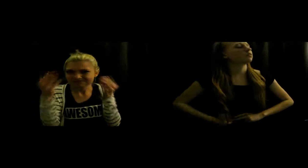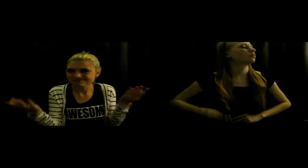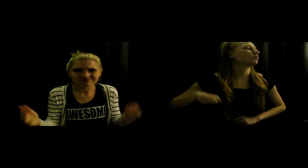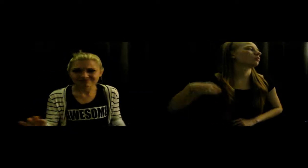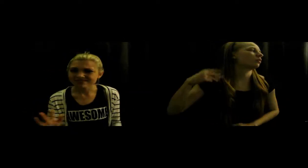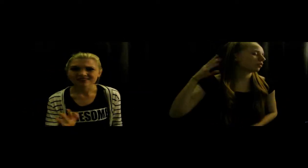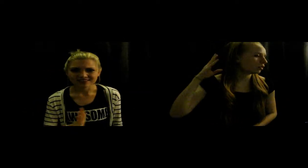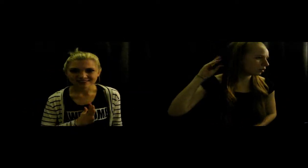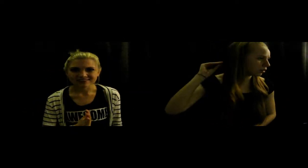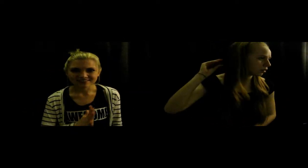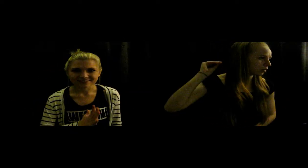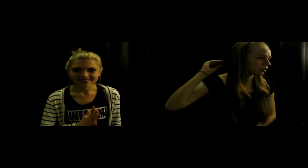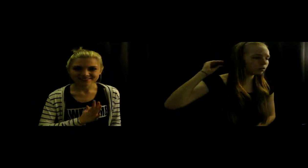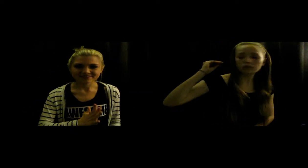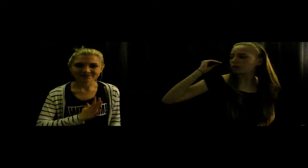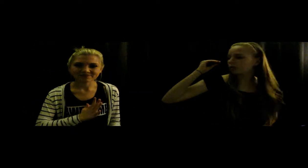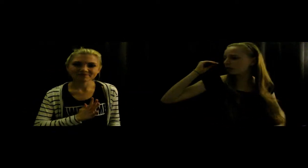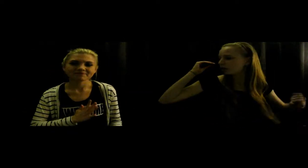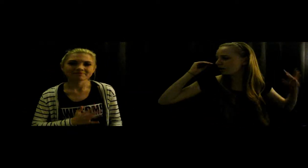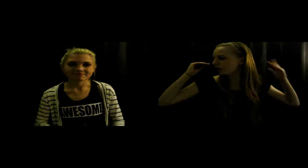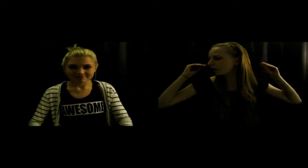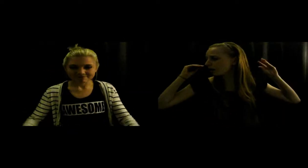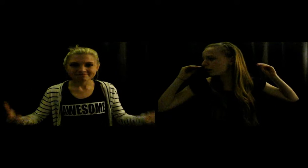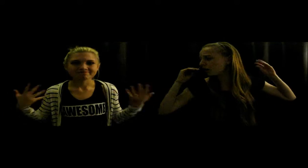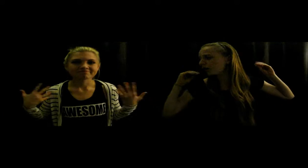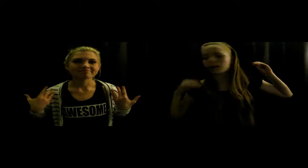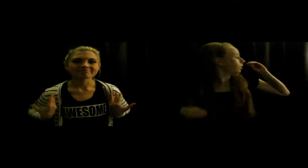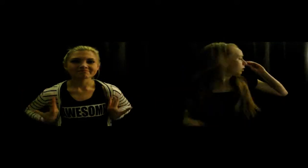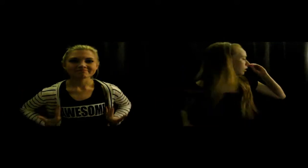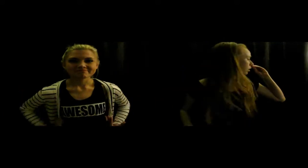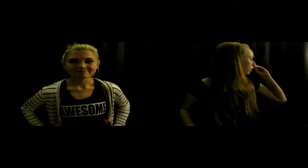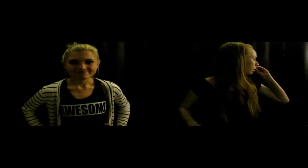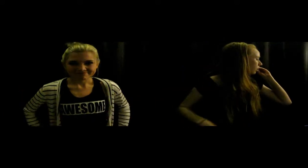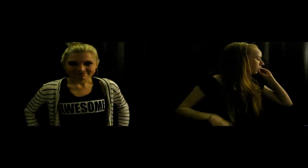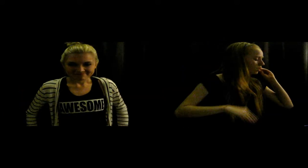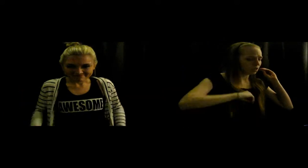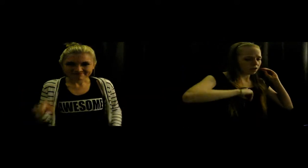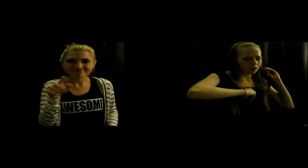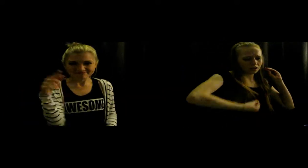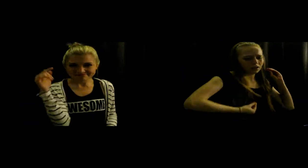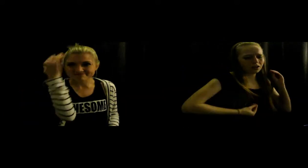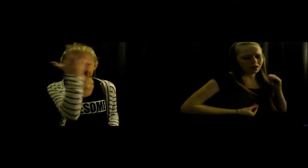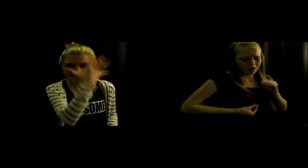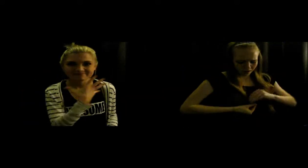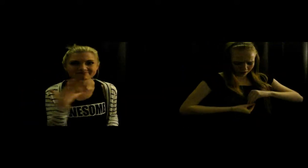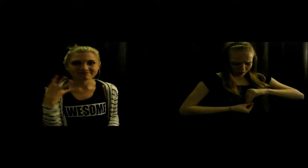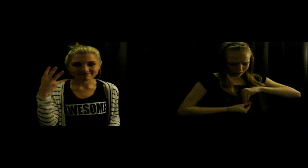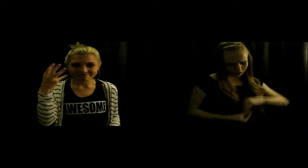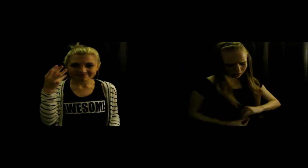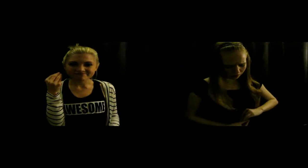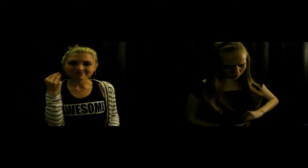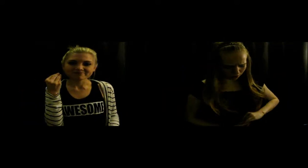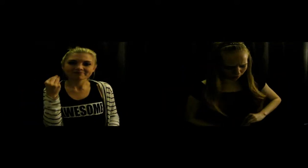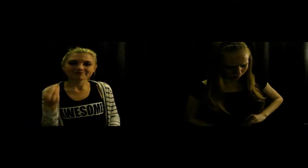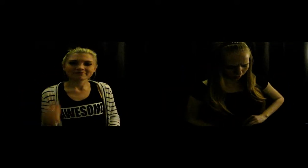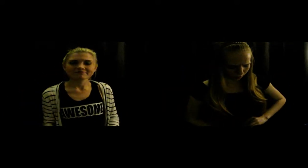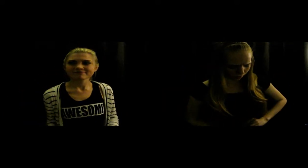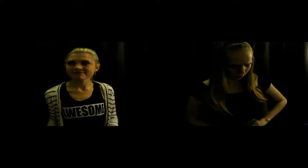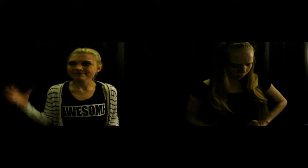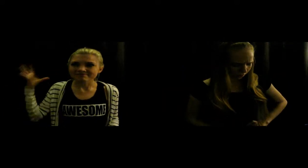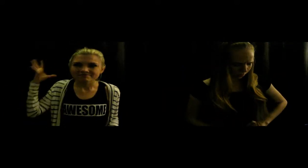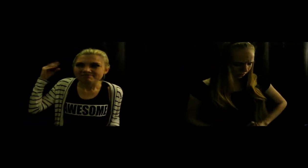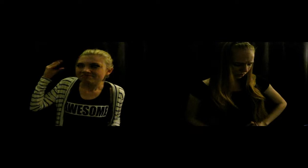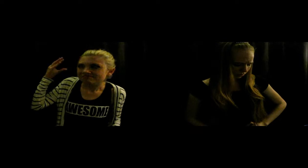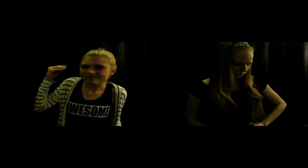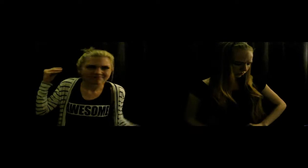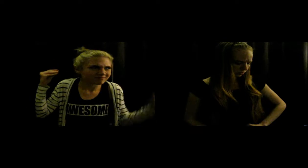In fact, you're the only reason to forget it looks You're